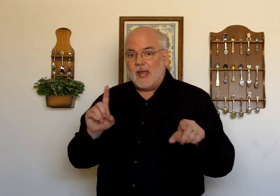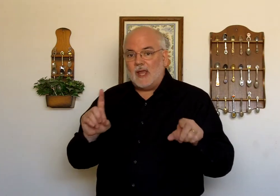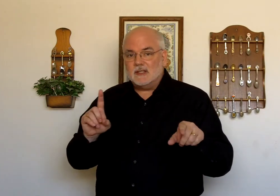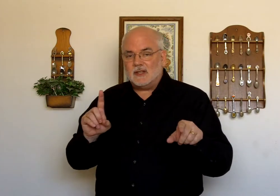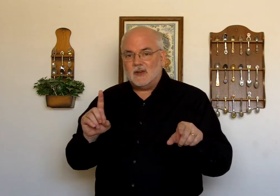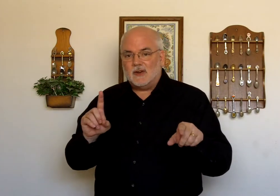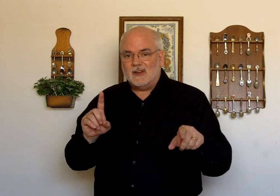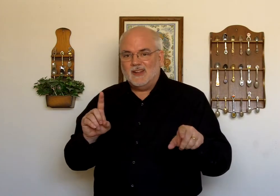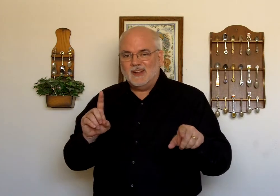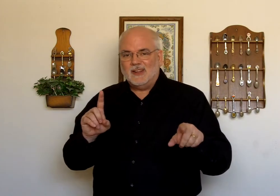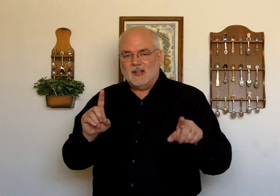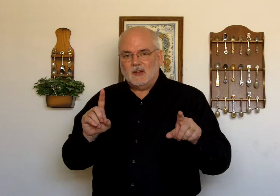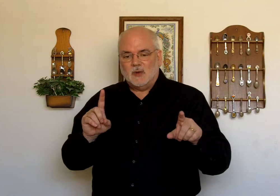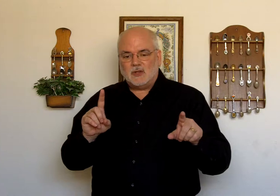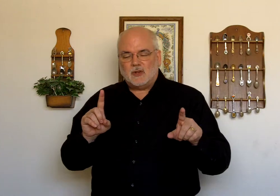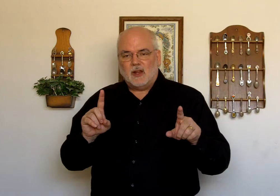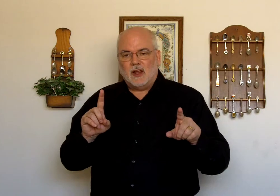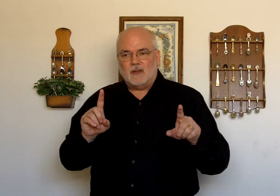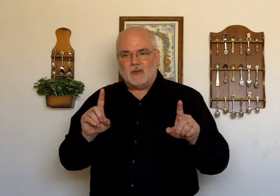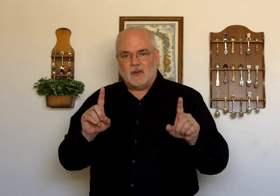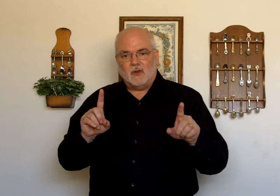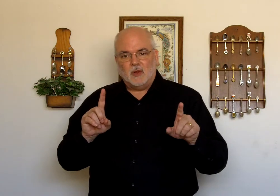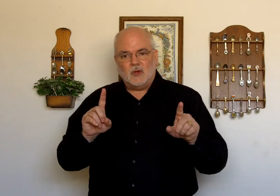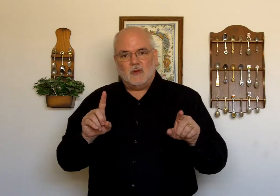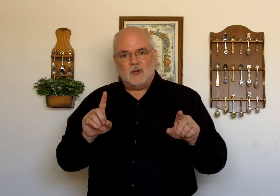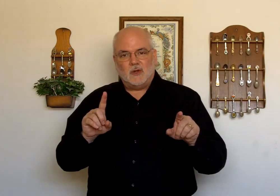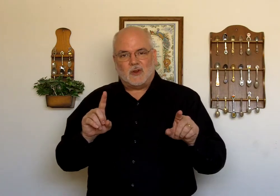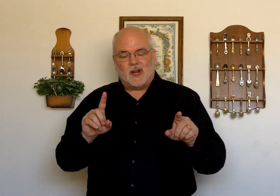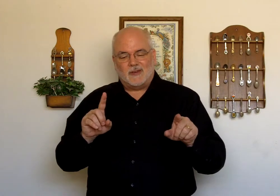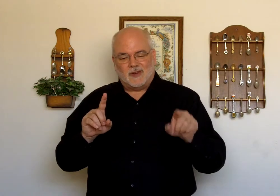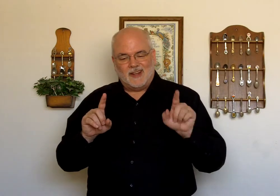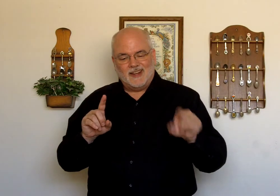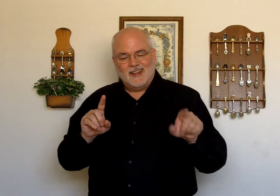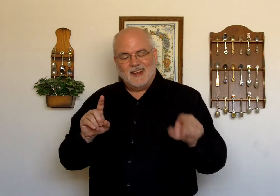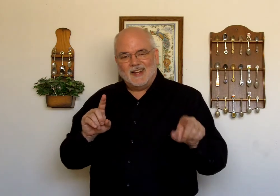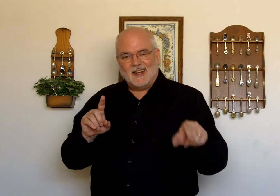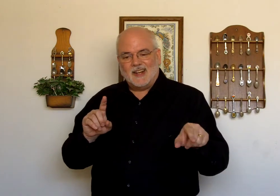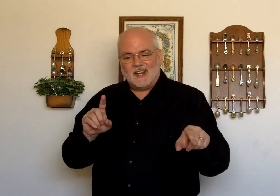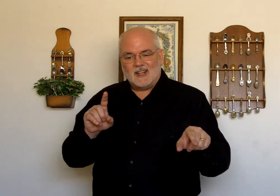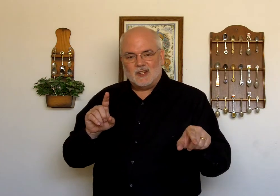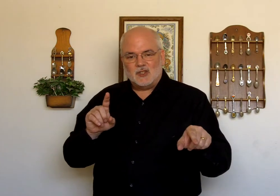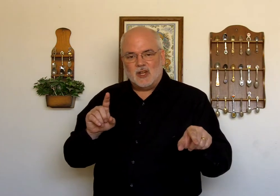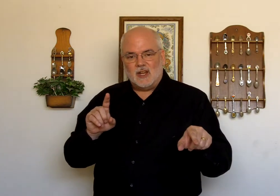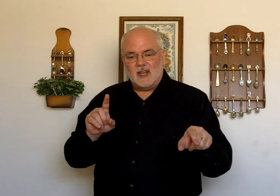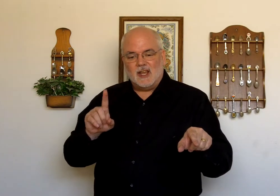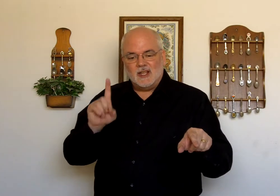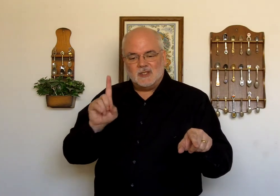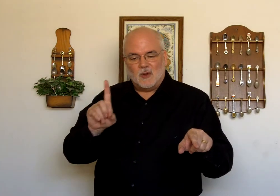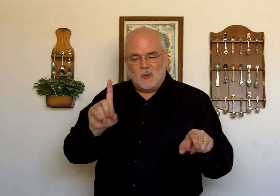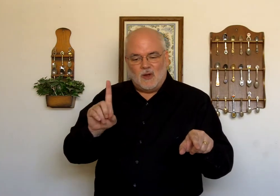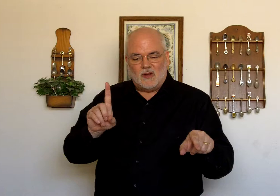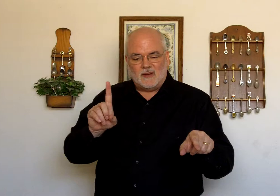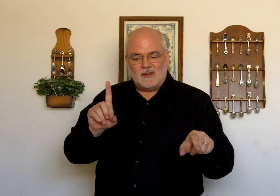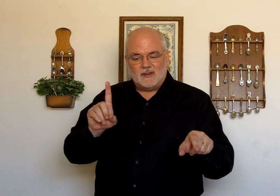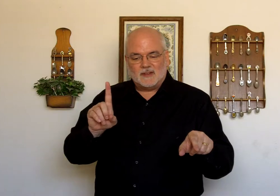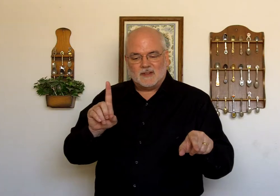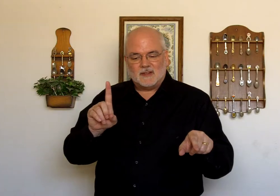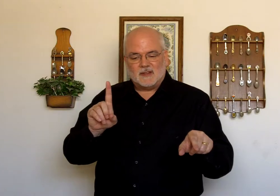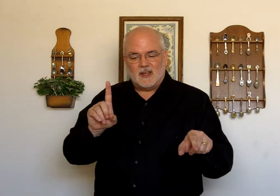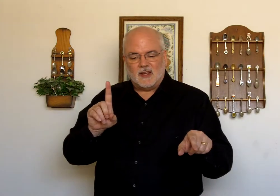hands here. Which you can do if you do it carefully. She is the one. Okay?